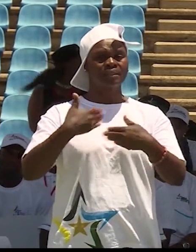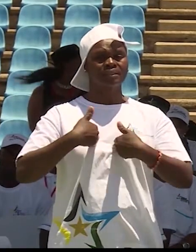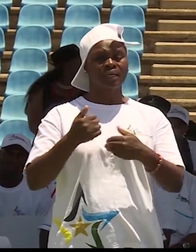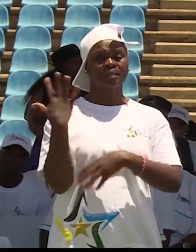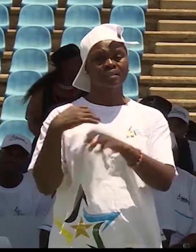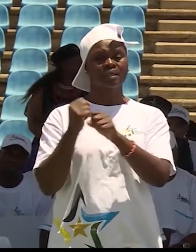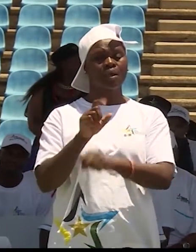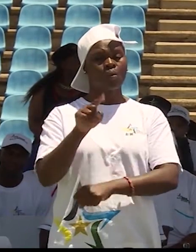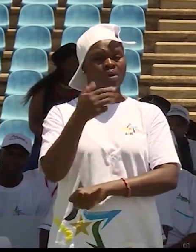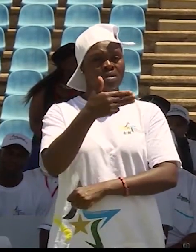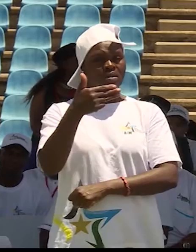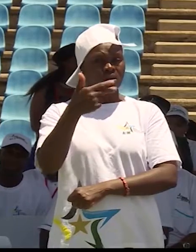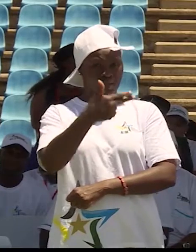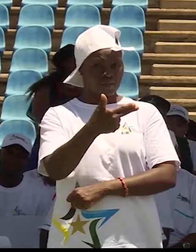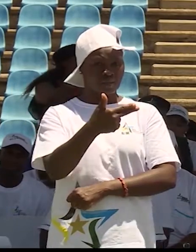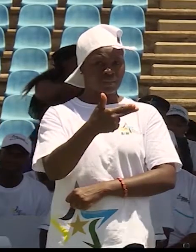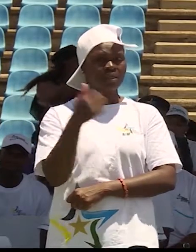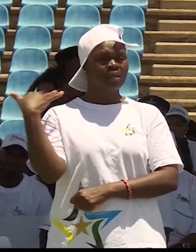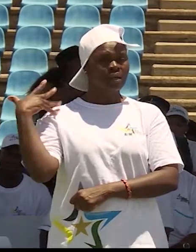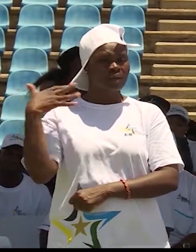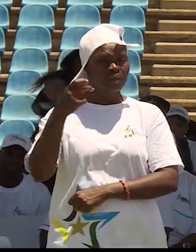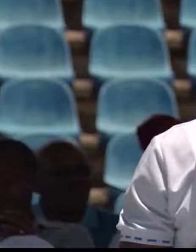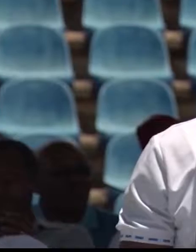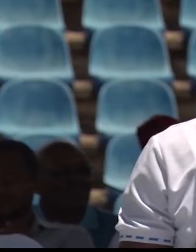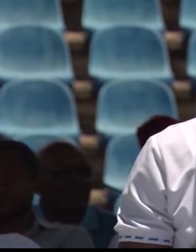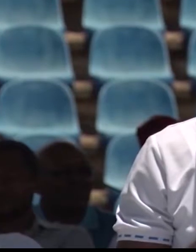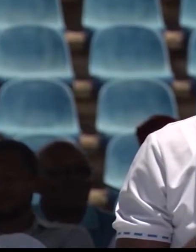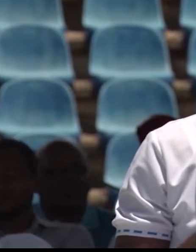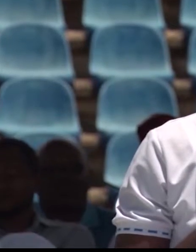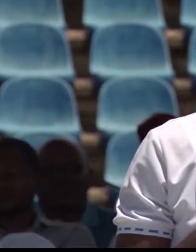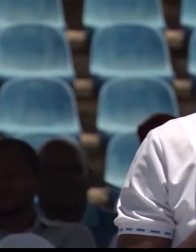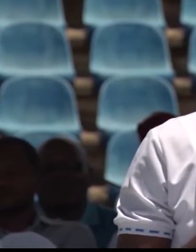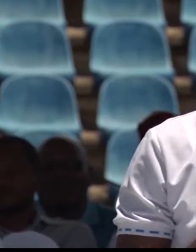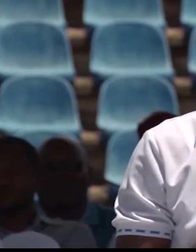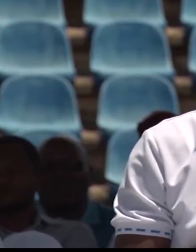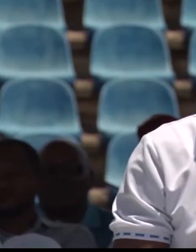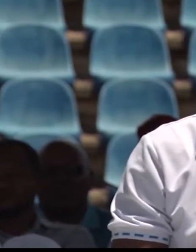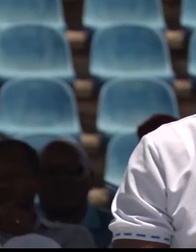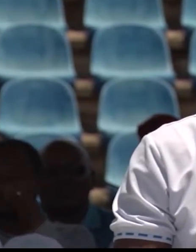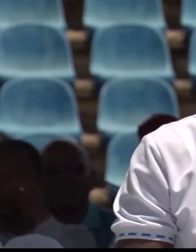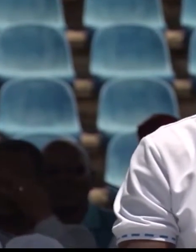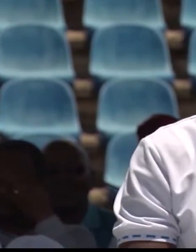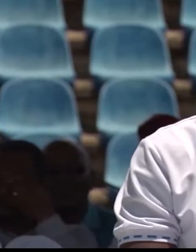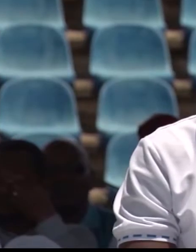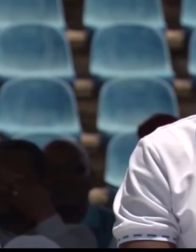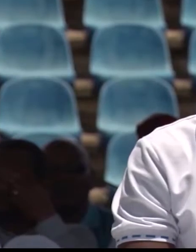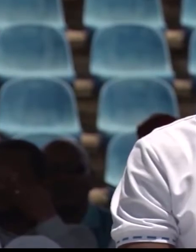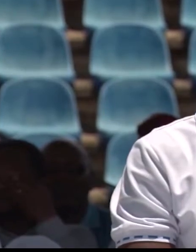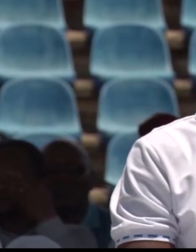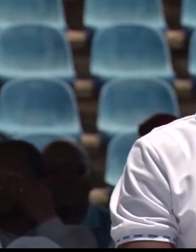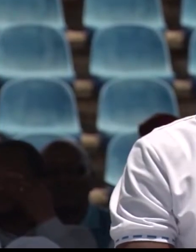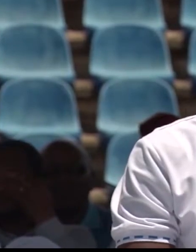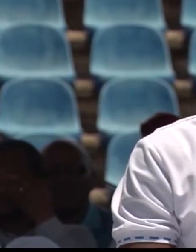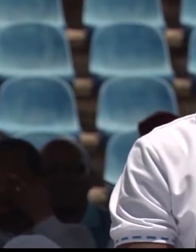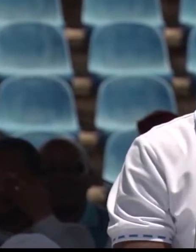1998. It is 20 years later now. And the gender-based violence, instead